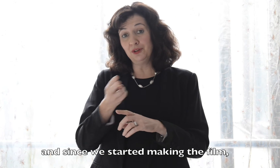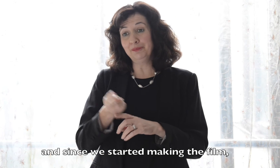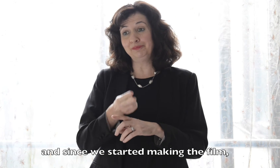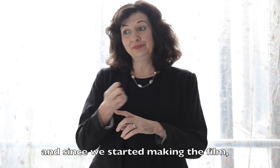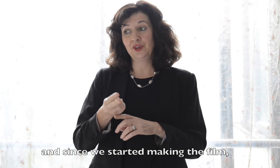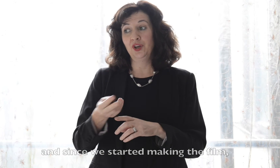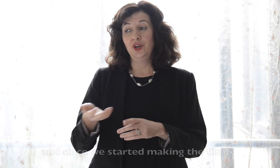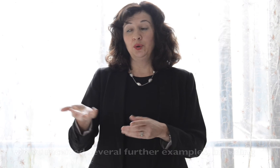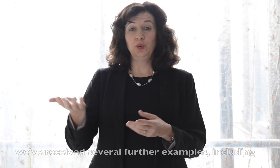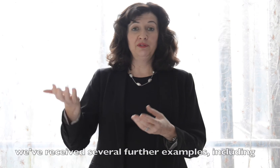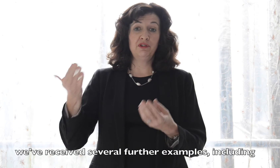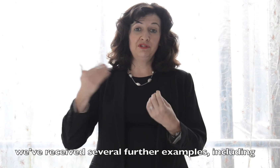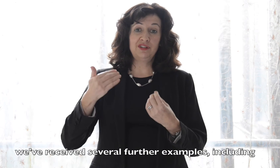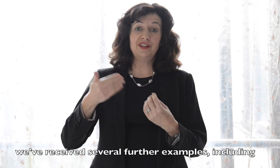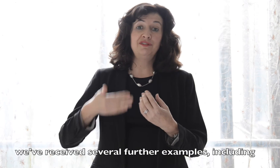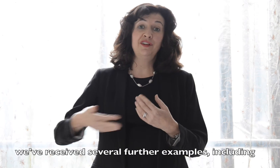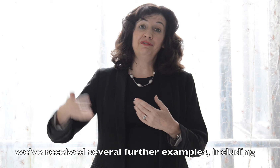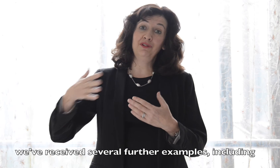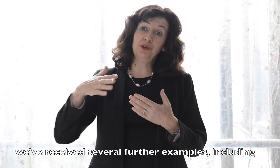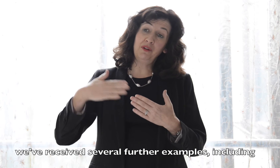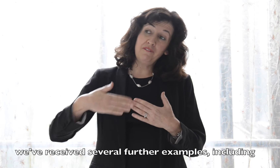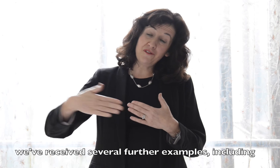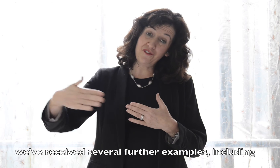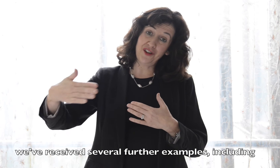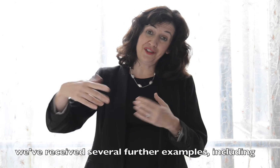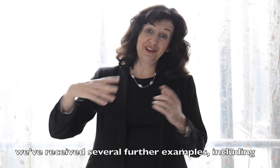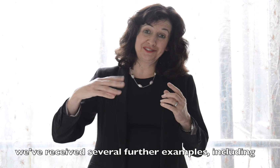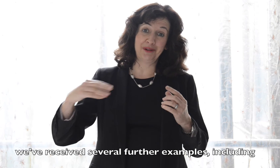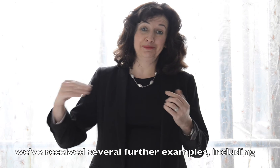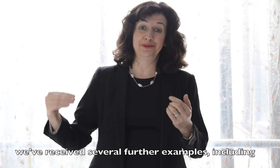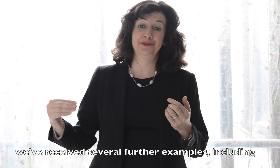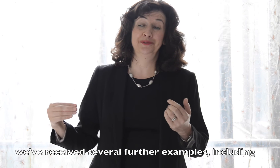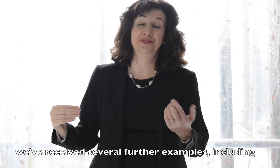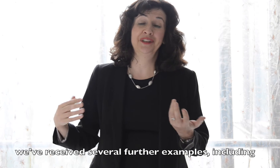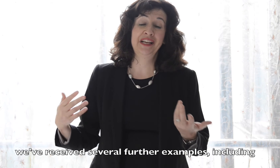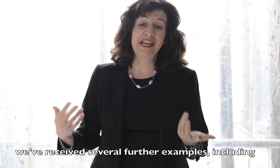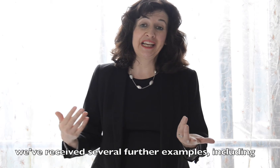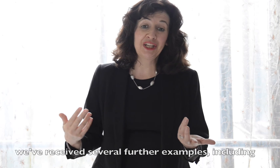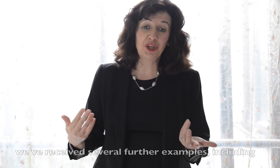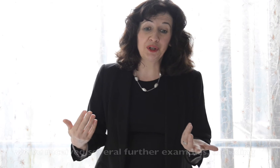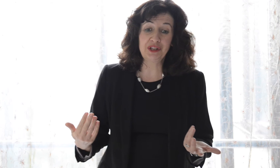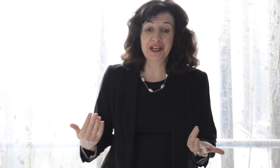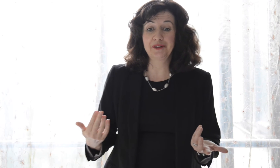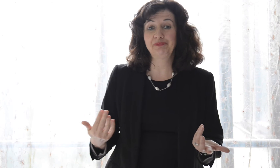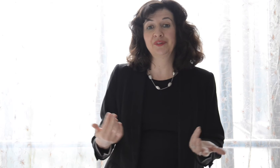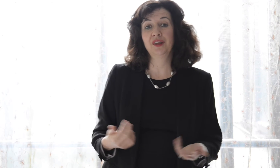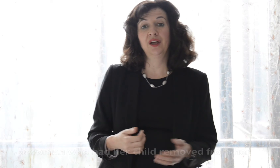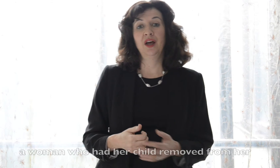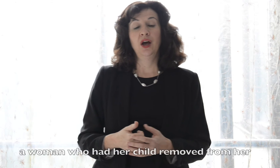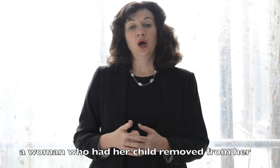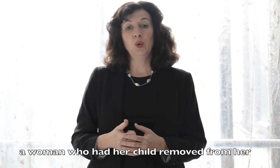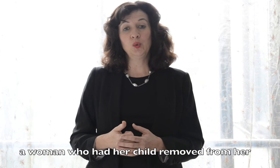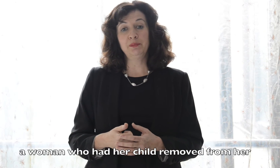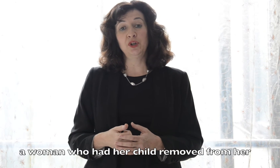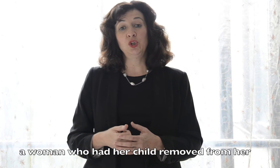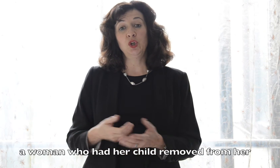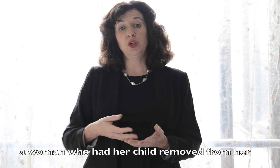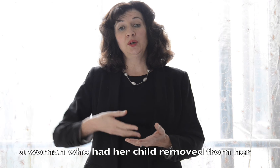film, we've received several further examples, including a woman who